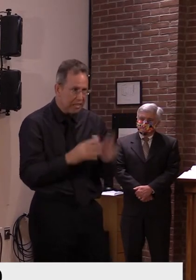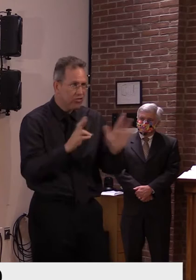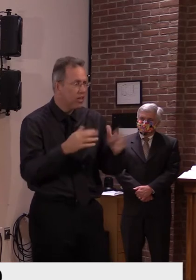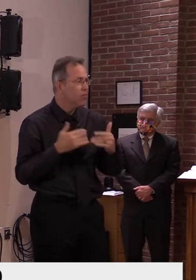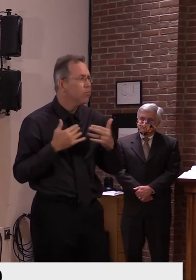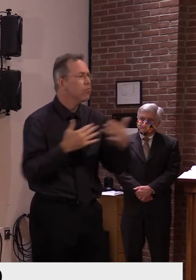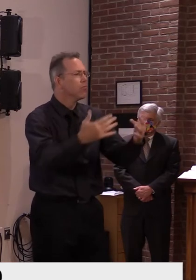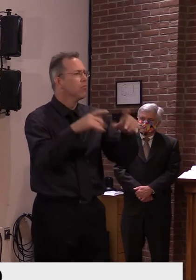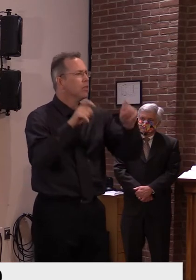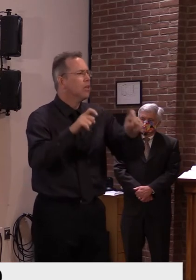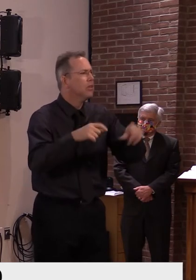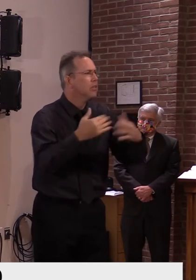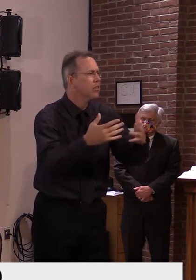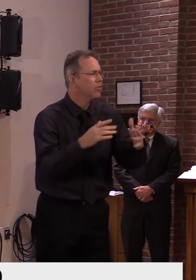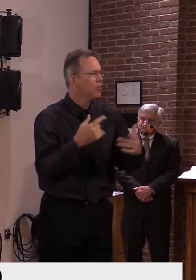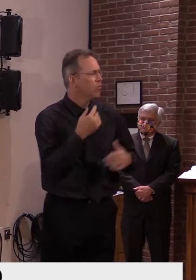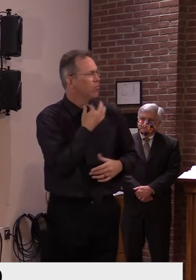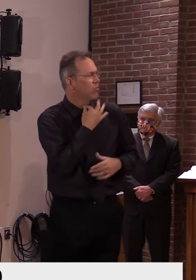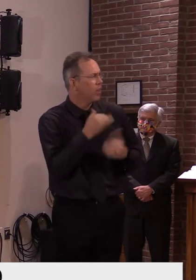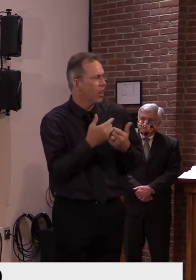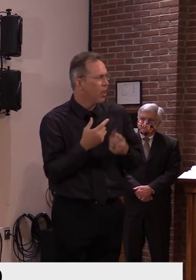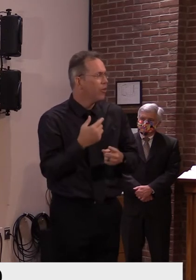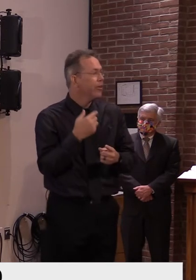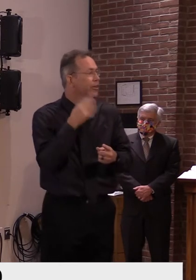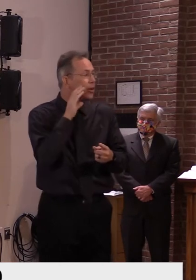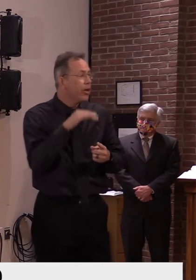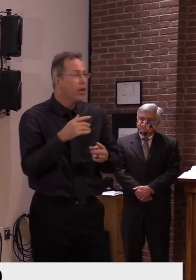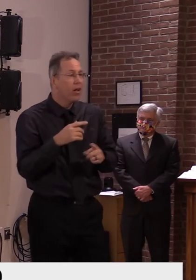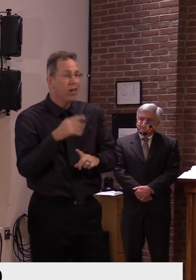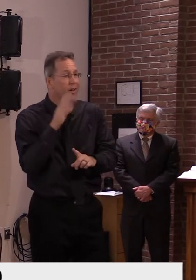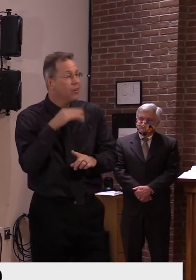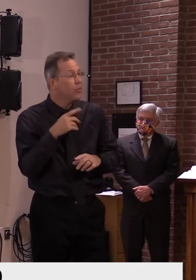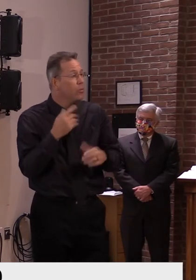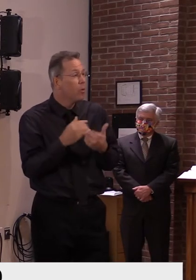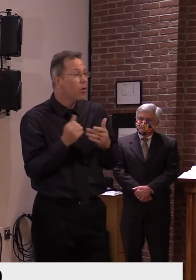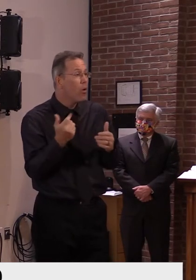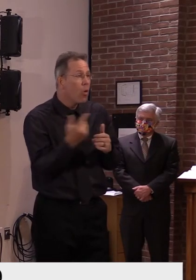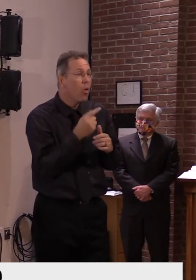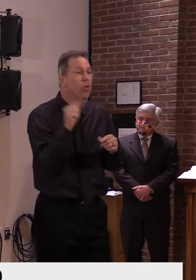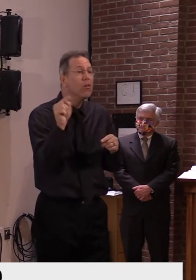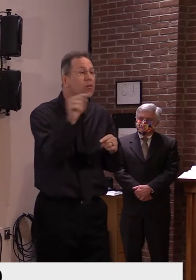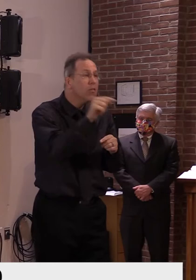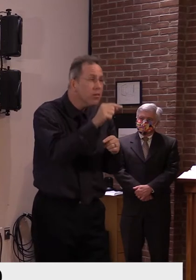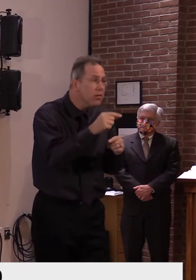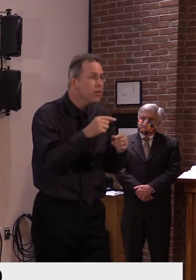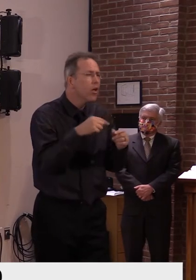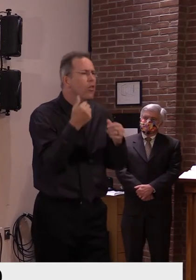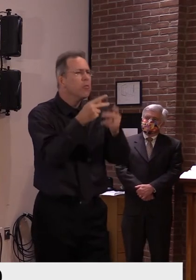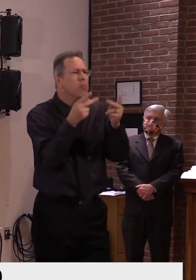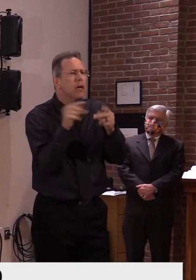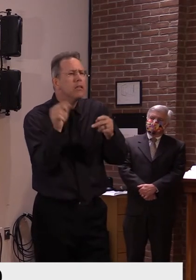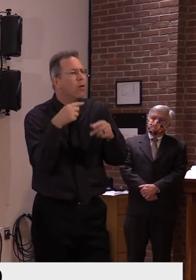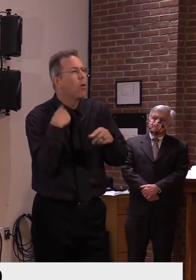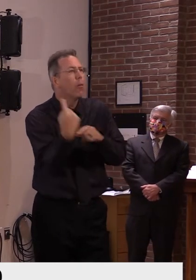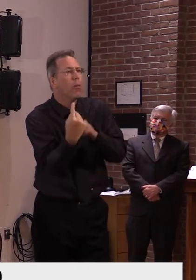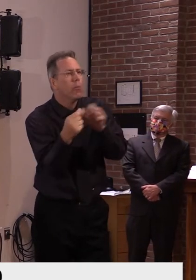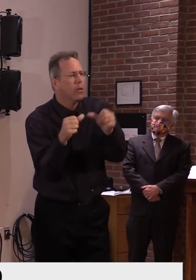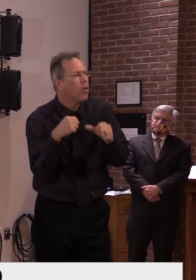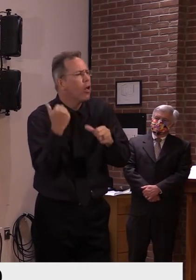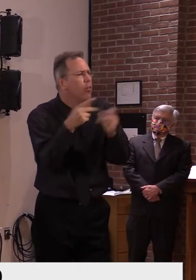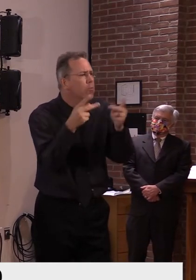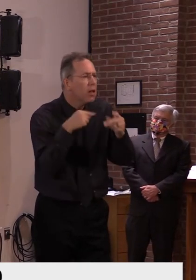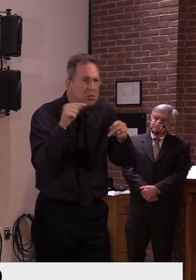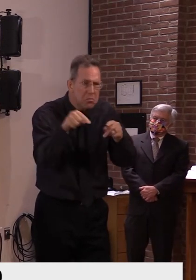at least 80 other sites. And, um, our window for closing will, uh, end when the entire 30,000